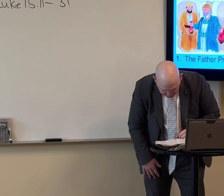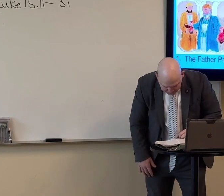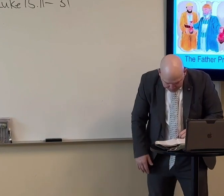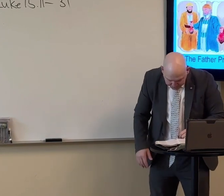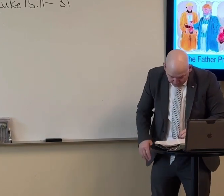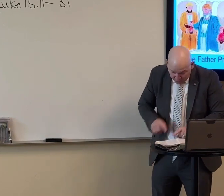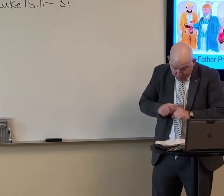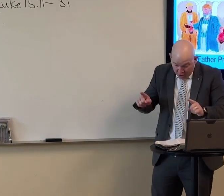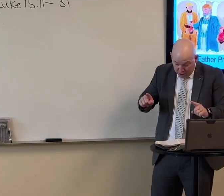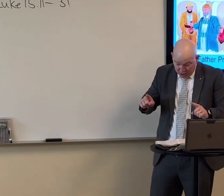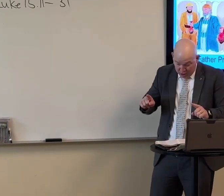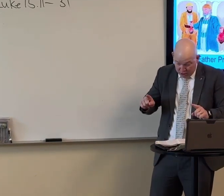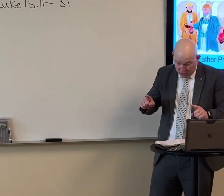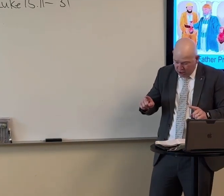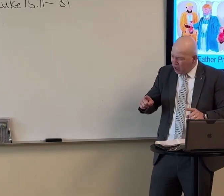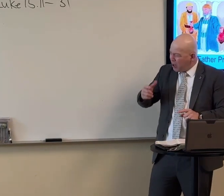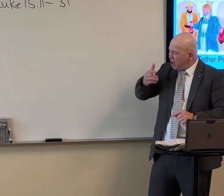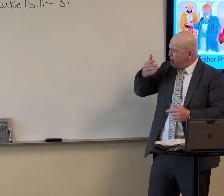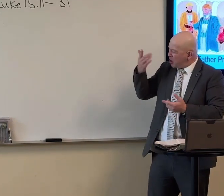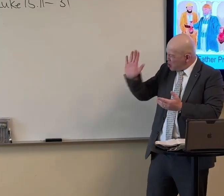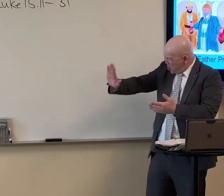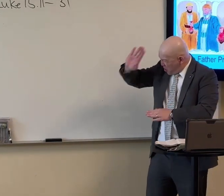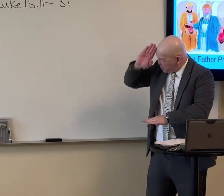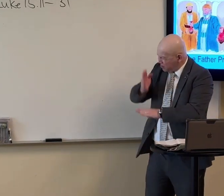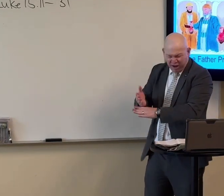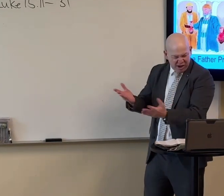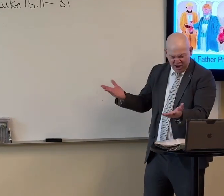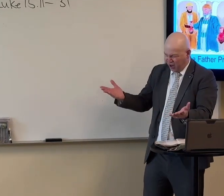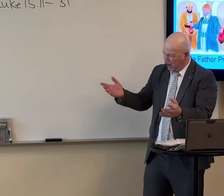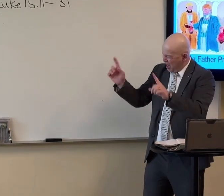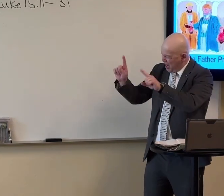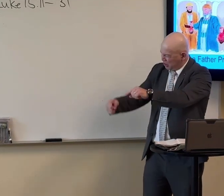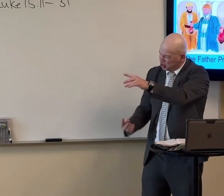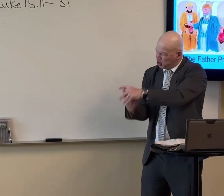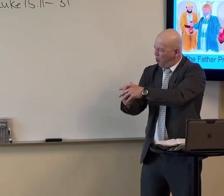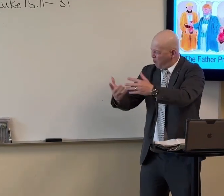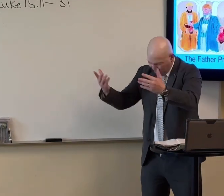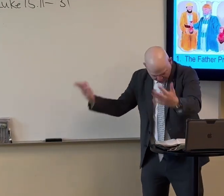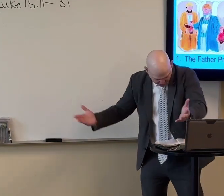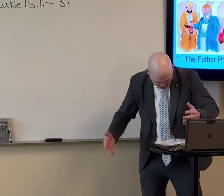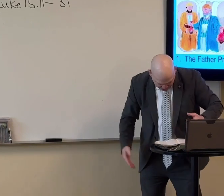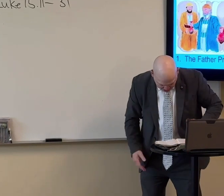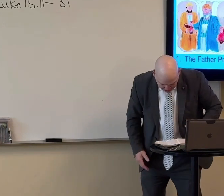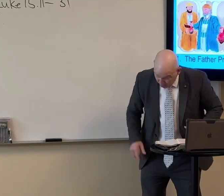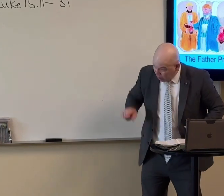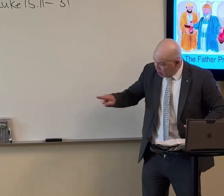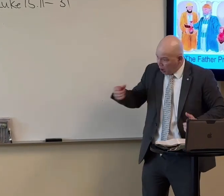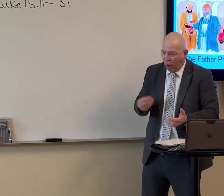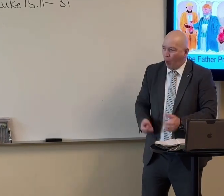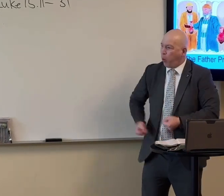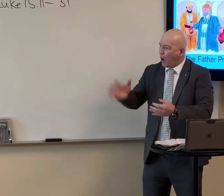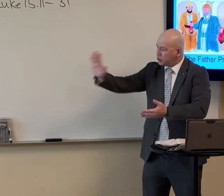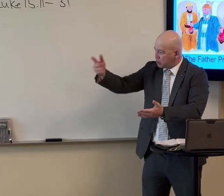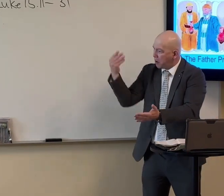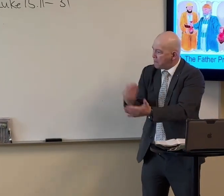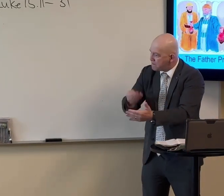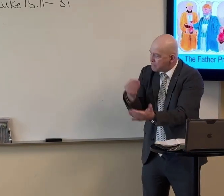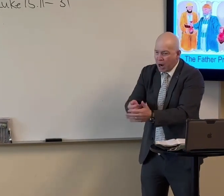this thy son was come, which hath devoured thy living with harlots,